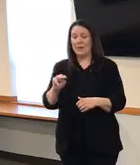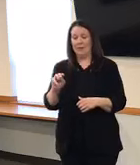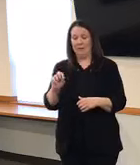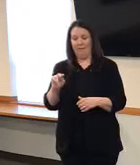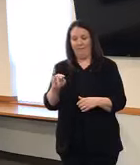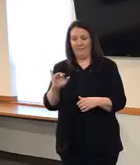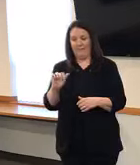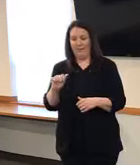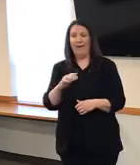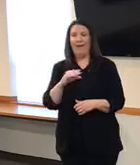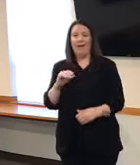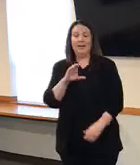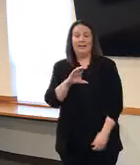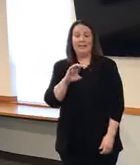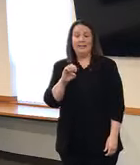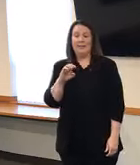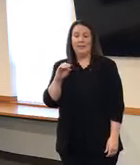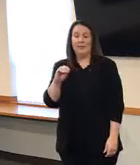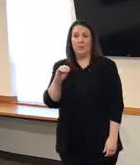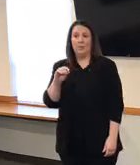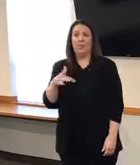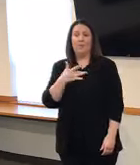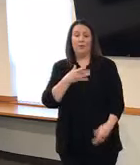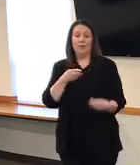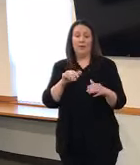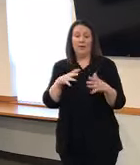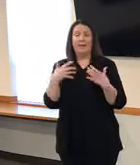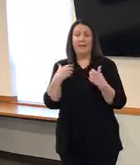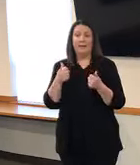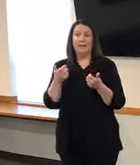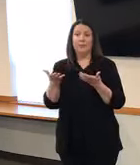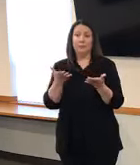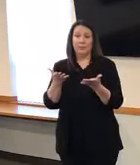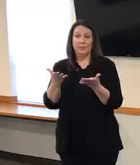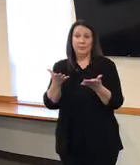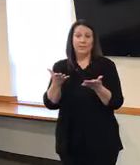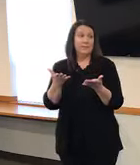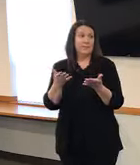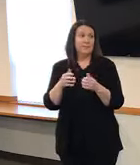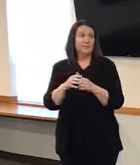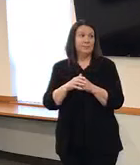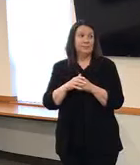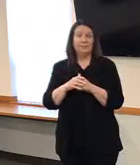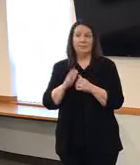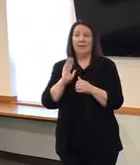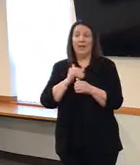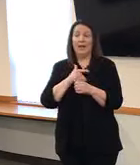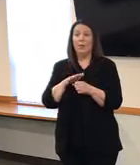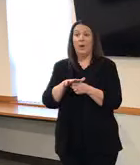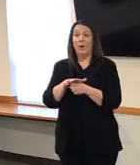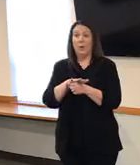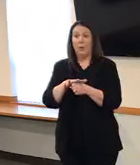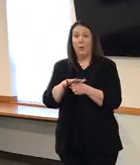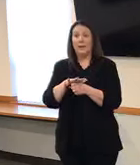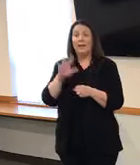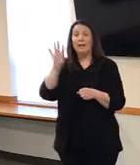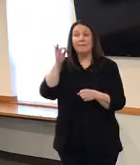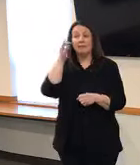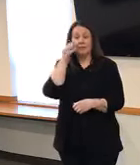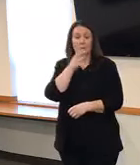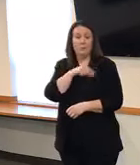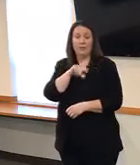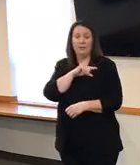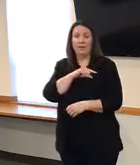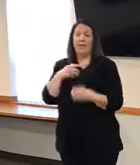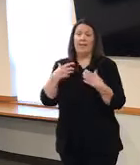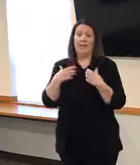CEO for Heartland Health Services, our local, excuse me, federally, federally qualified health